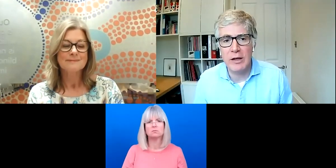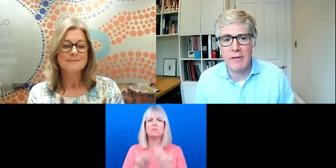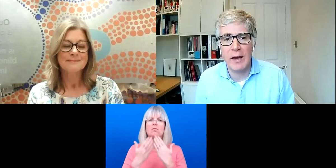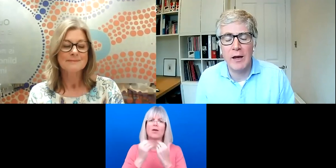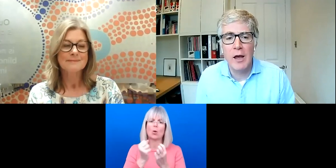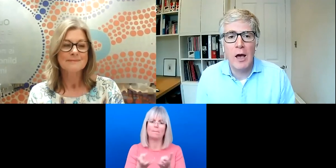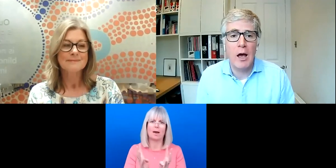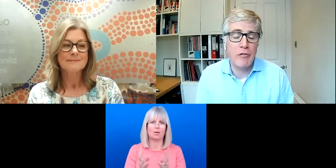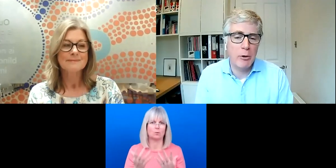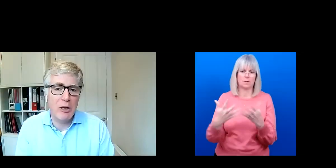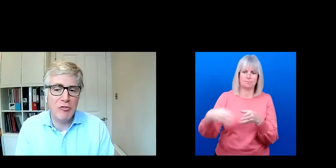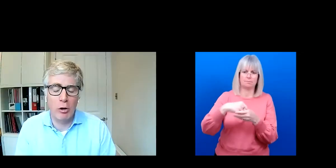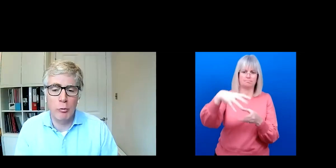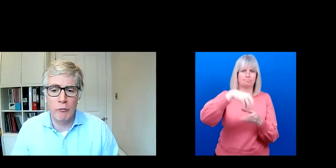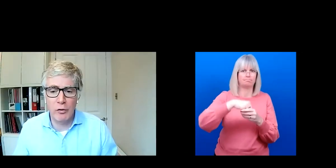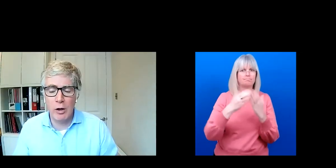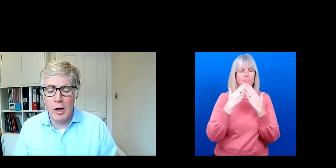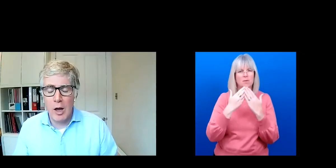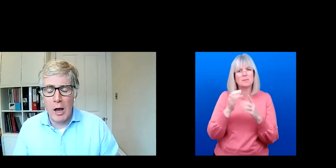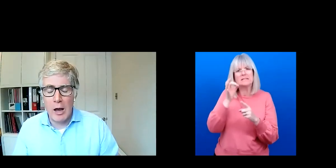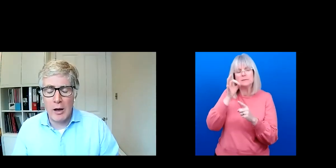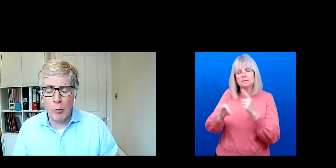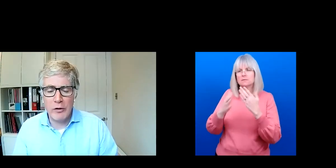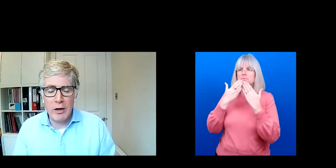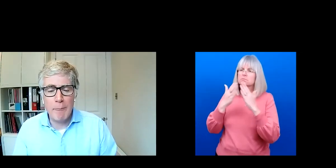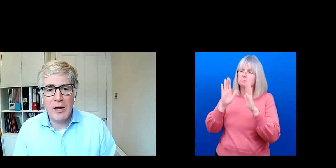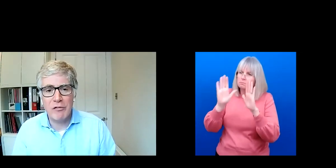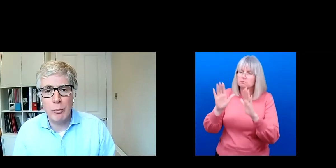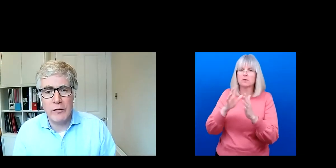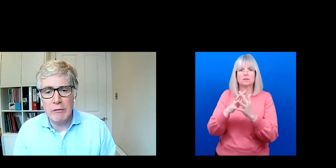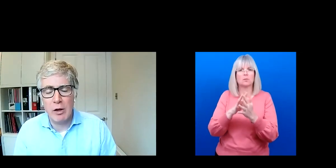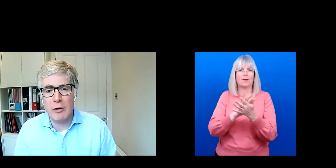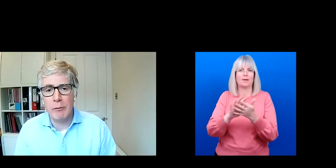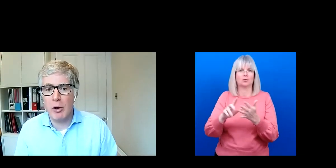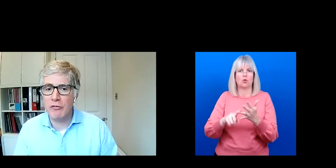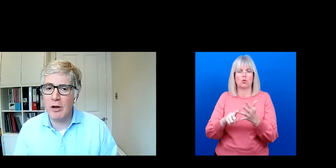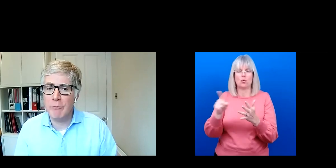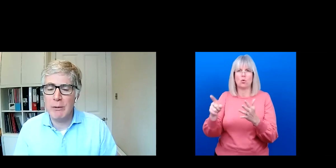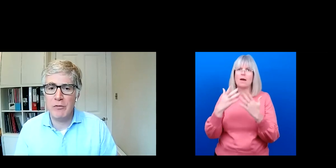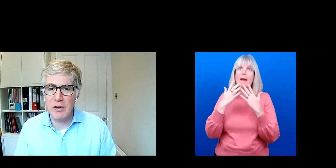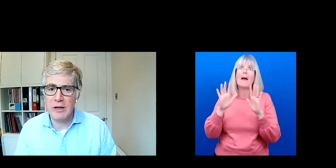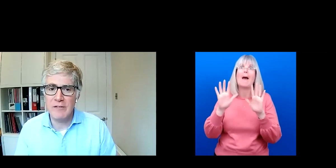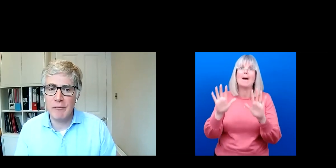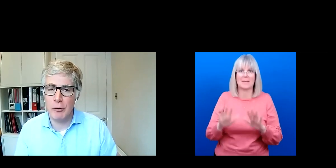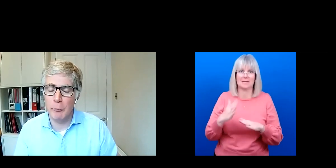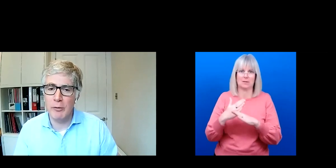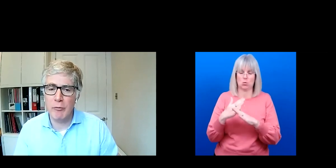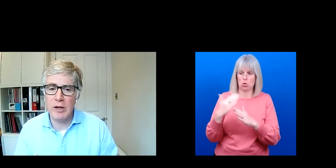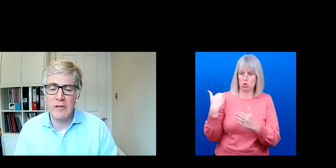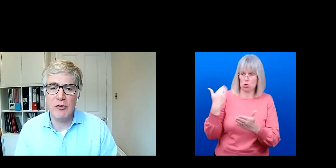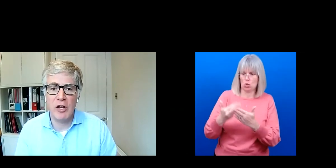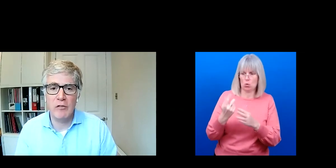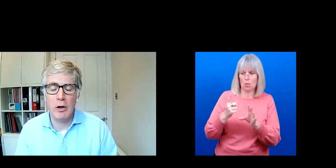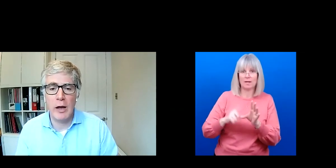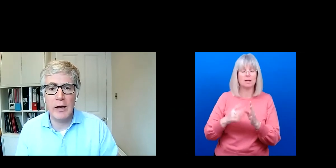but particularly thank WHO for all the amazing work that you've done over the past year. It's been particularly difficult, but